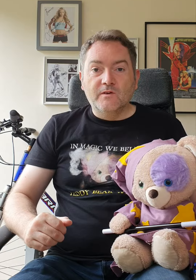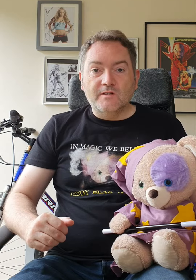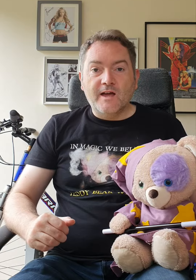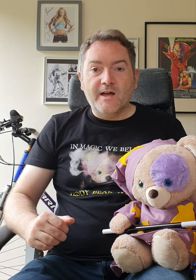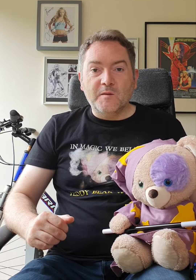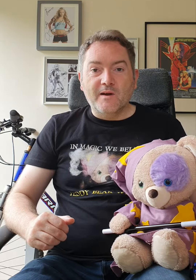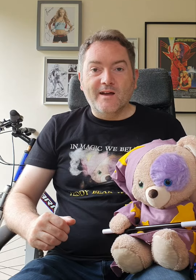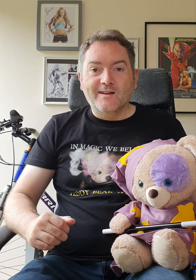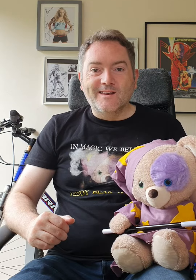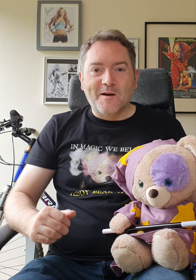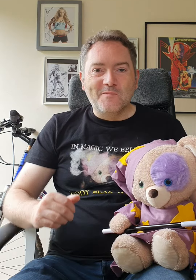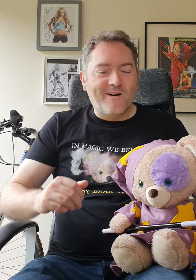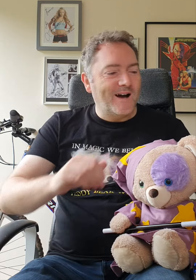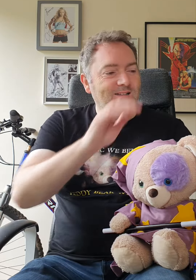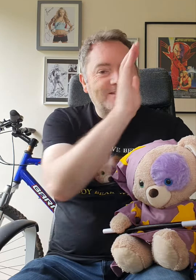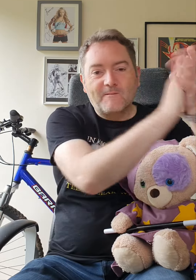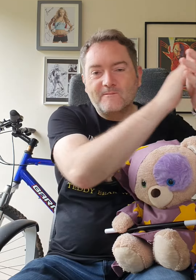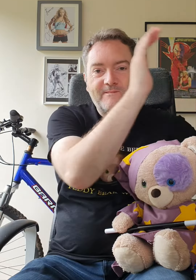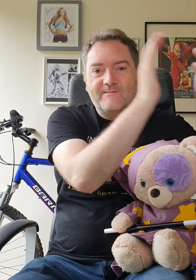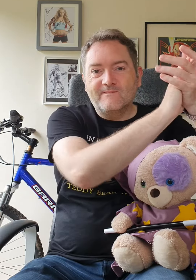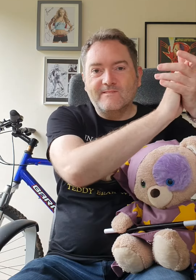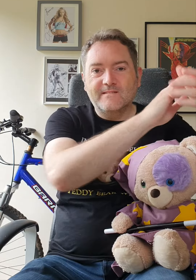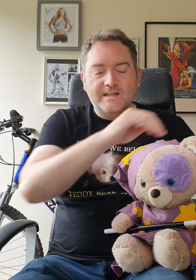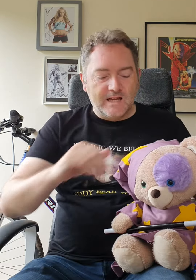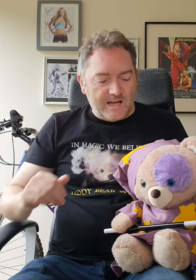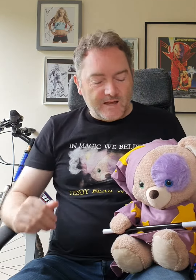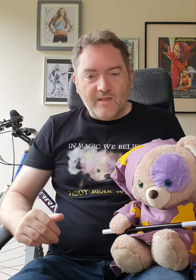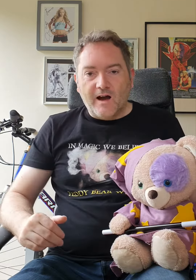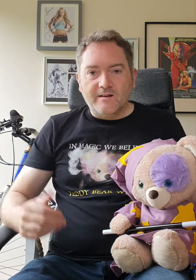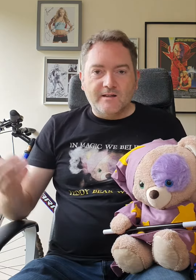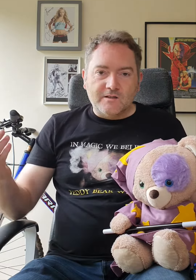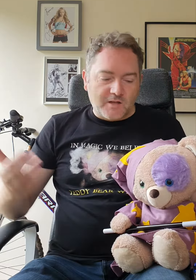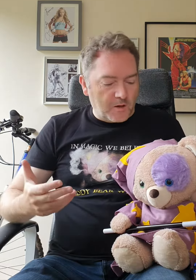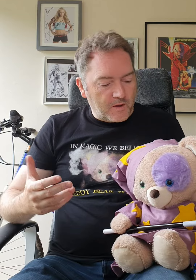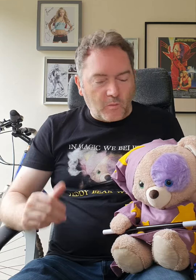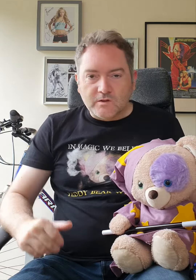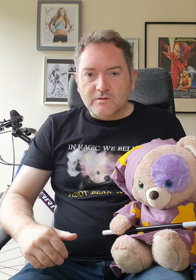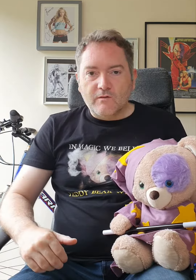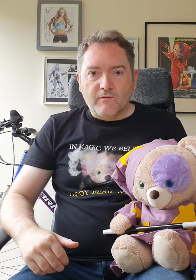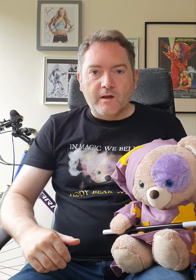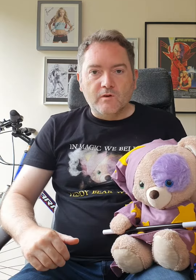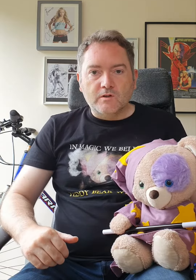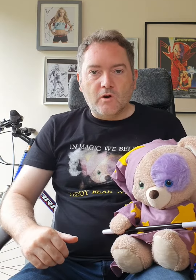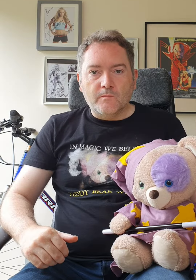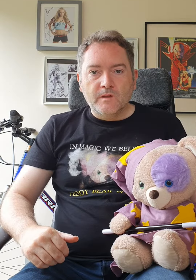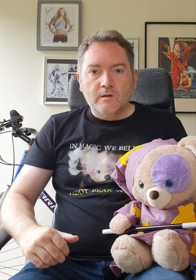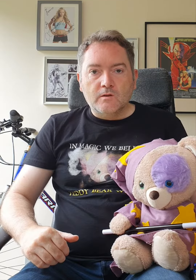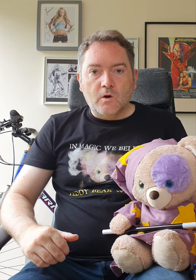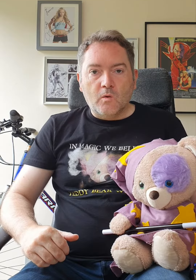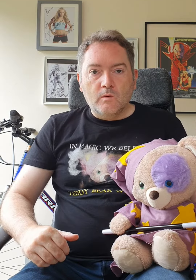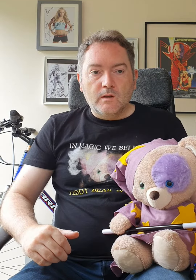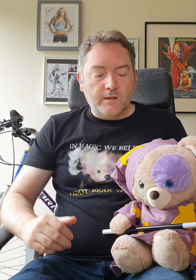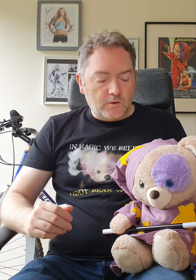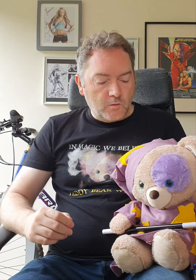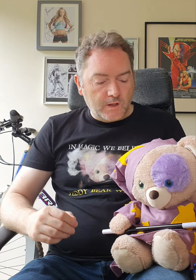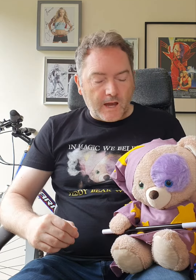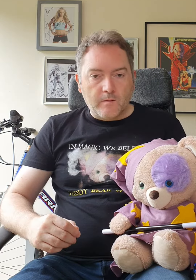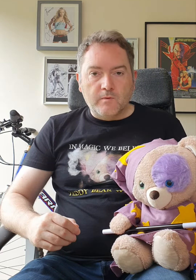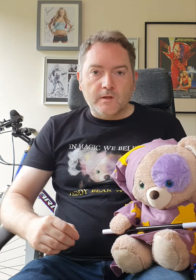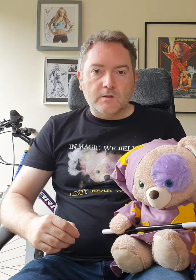your teddy bear, clap your hands. And that is Teddy Bear Wizard's favourite song. So let's do it again, but this